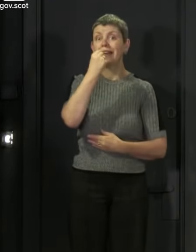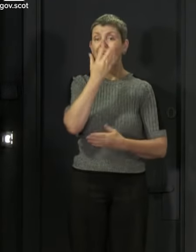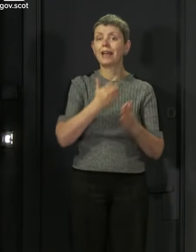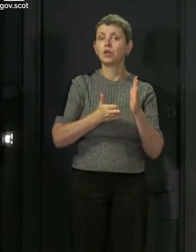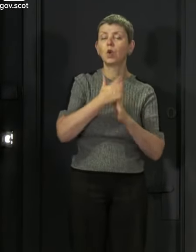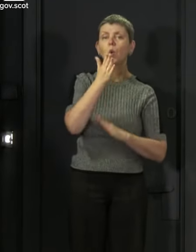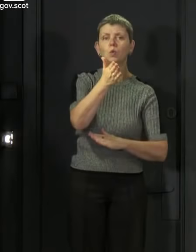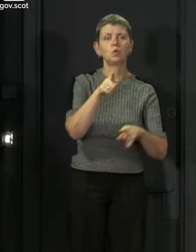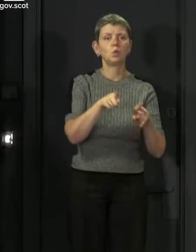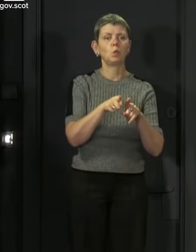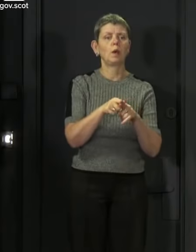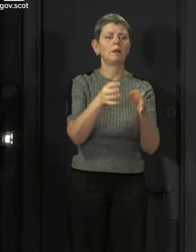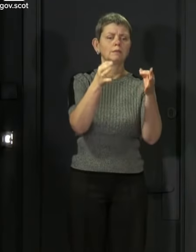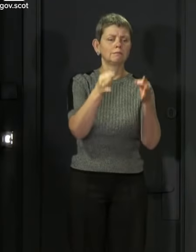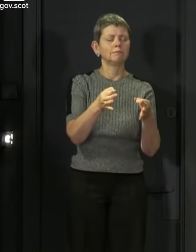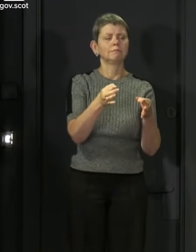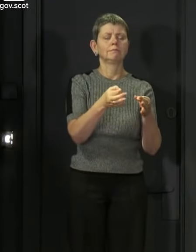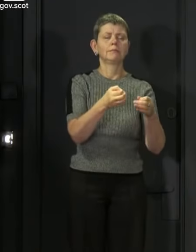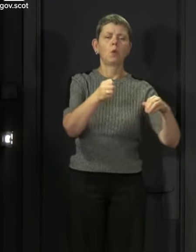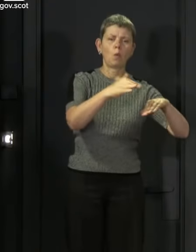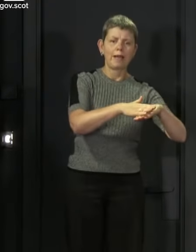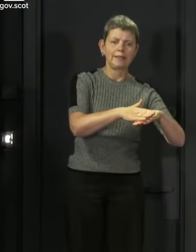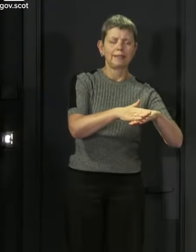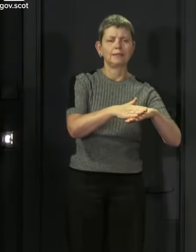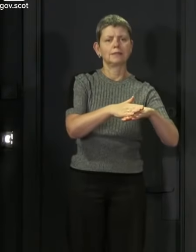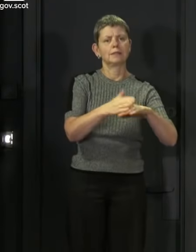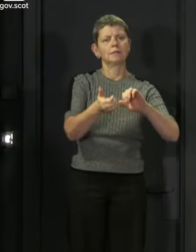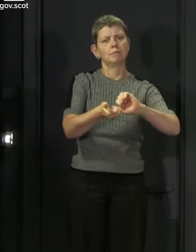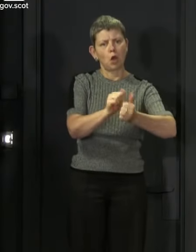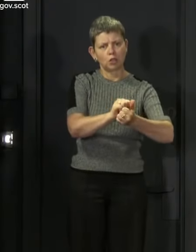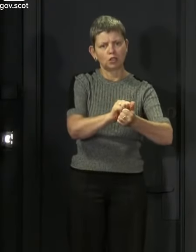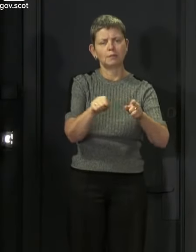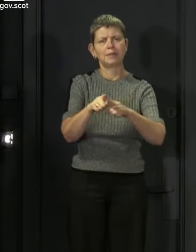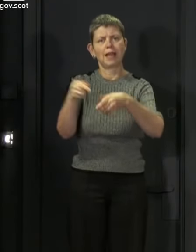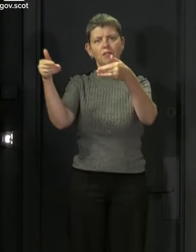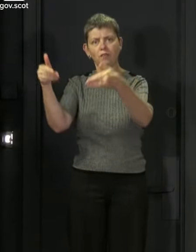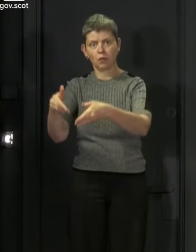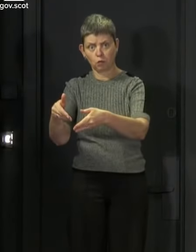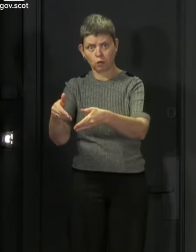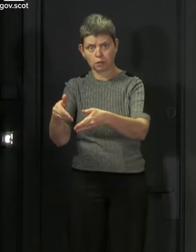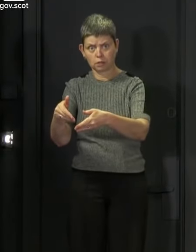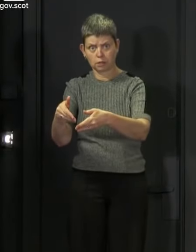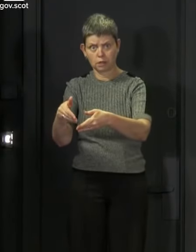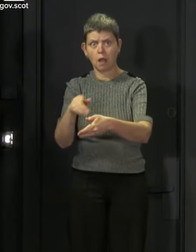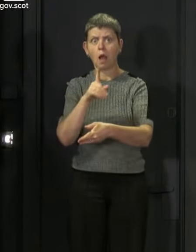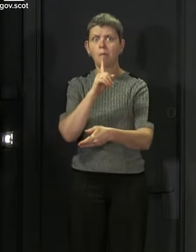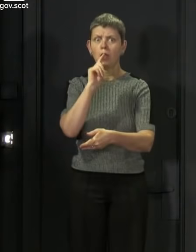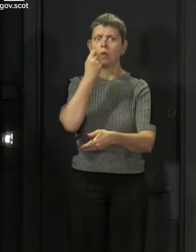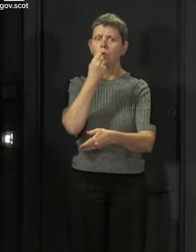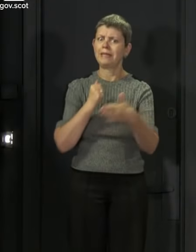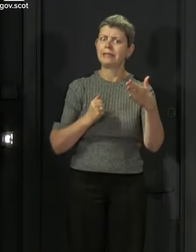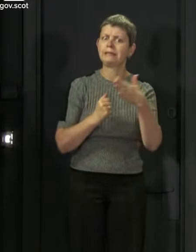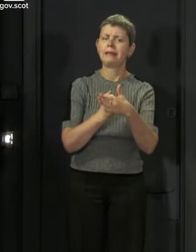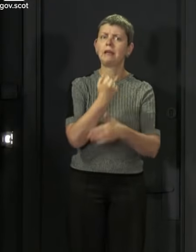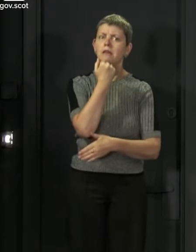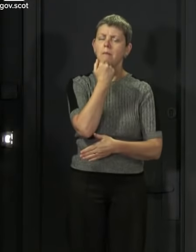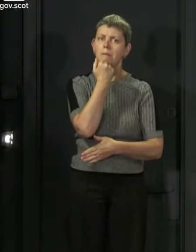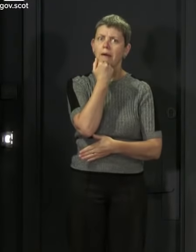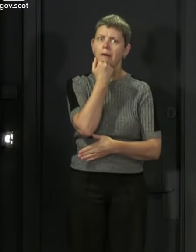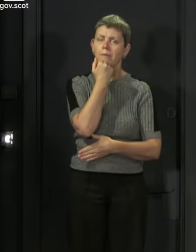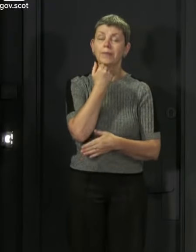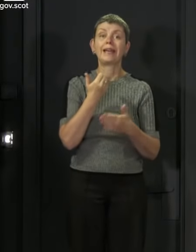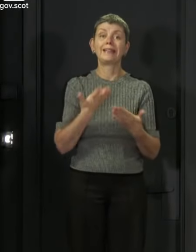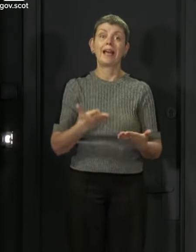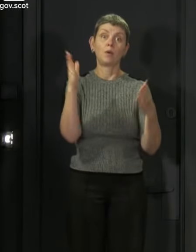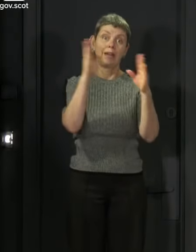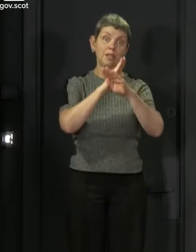services for weddings, civil partnerships and funerals, but these would be subject to a cap on numbers. I can therefore